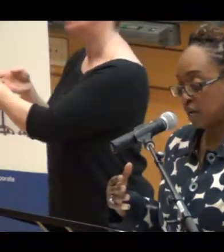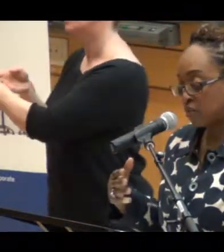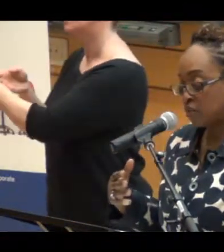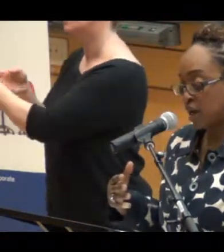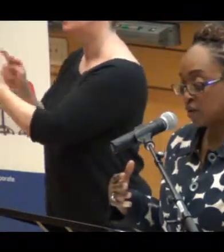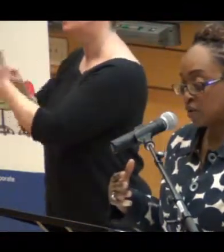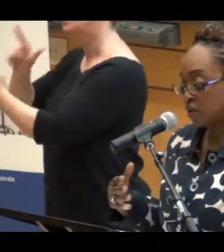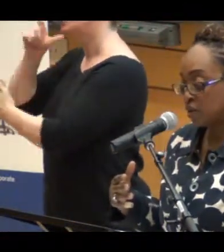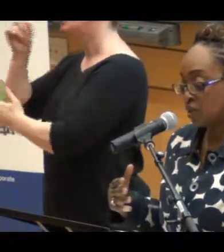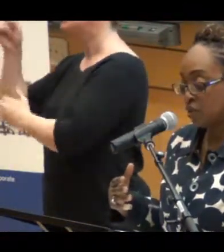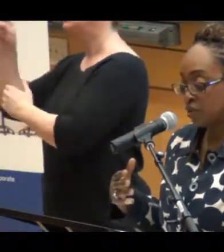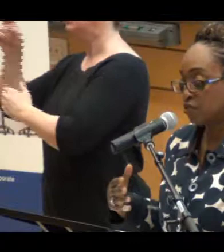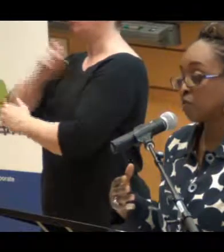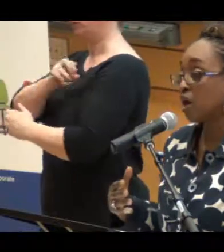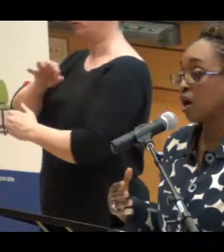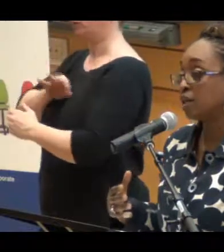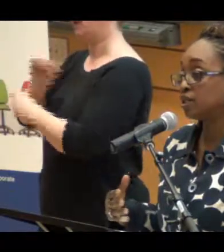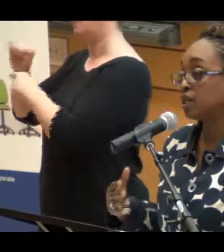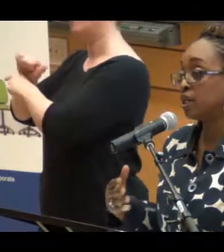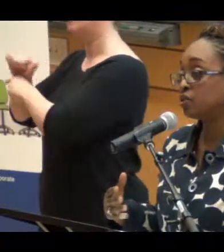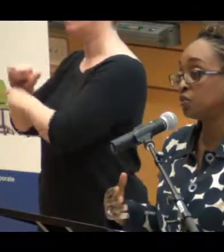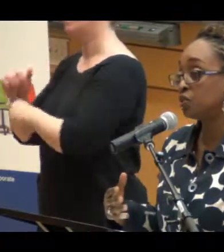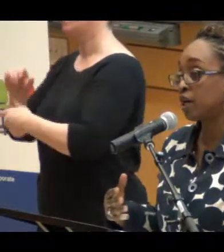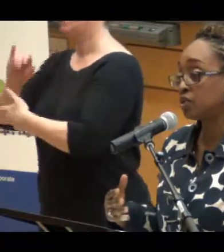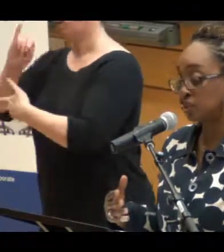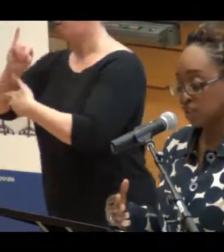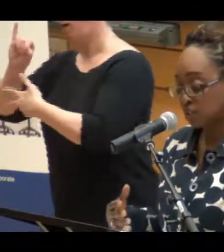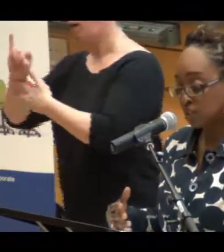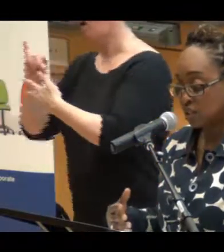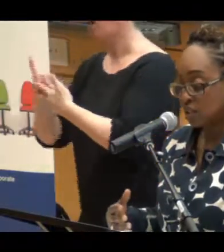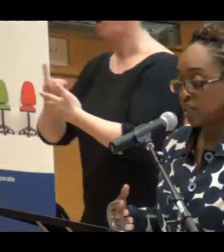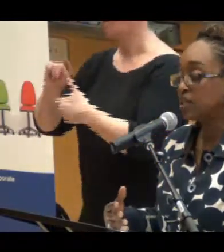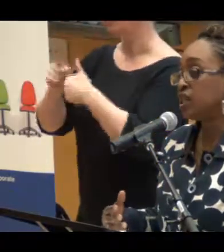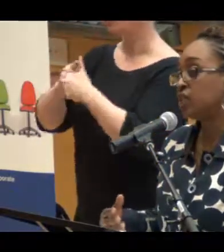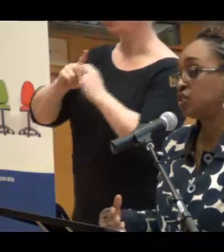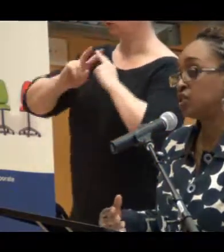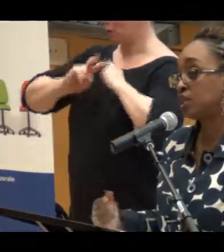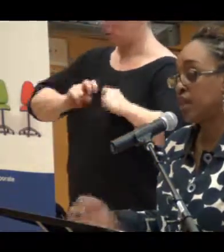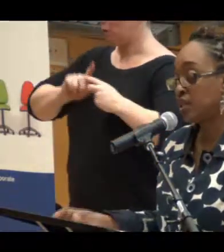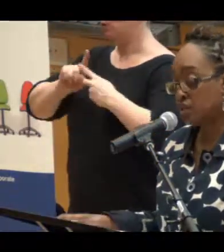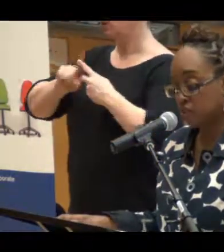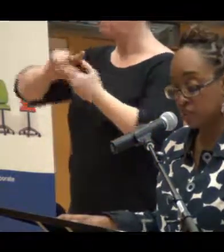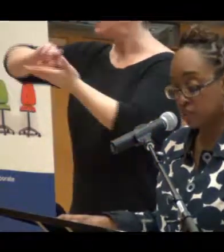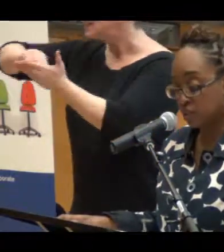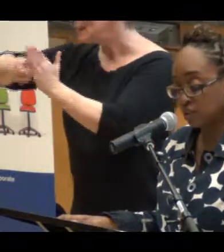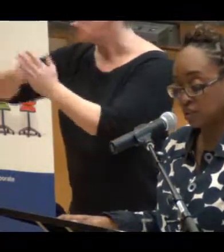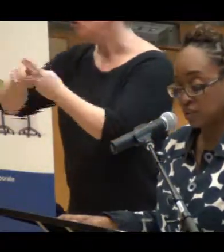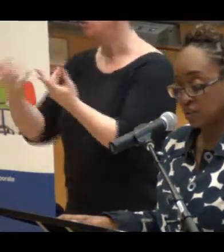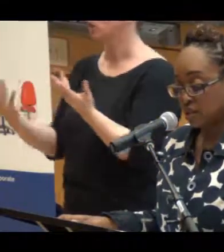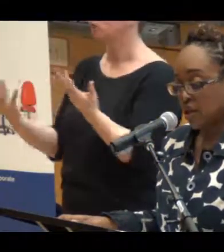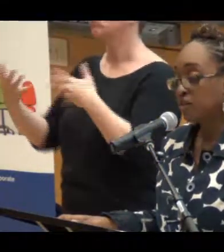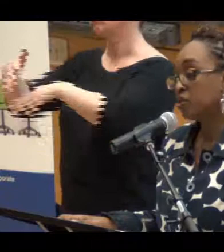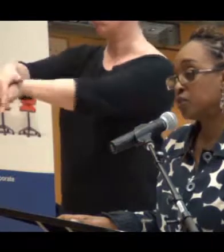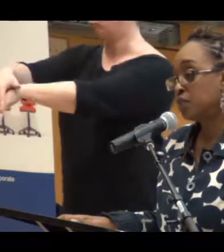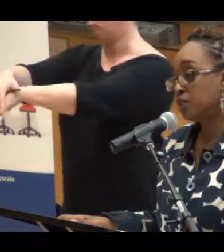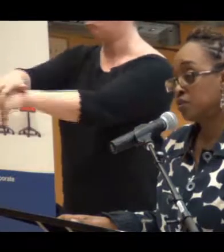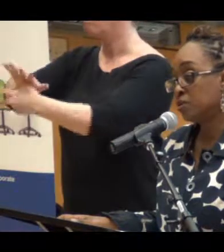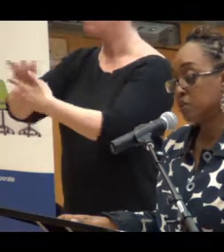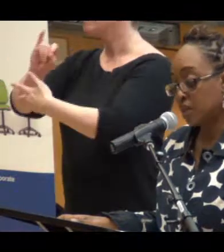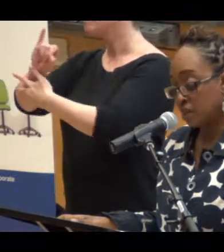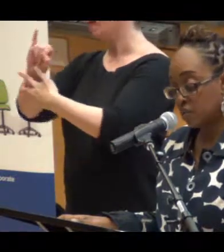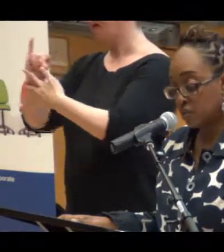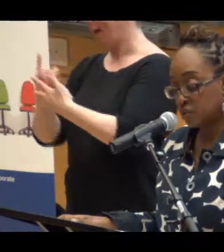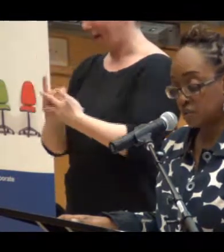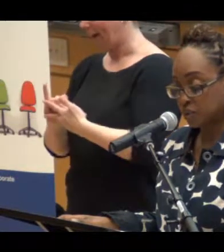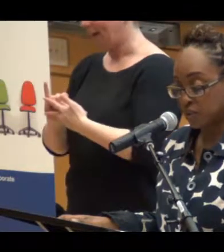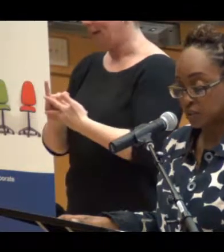senior staff to practice what we call the three I's. Introspection, intention, and integration. And there's a reason